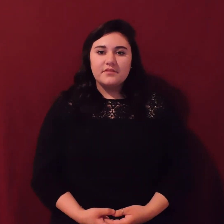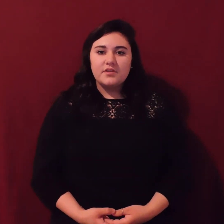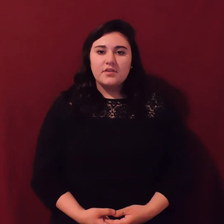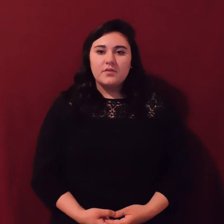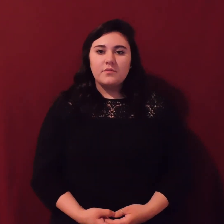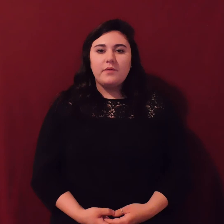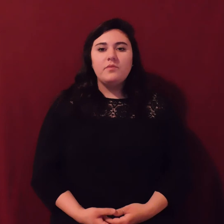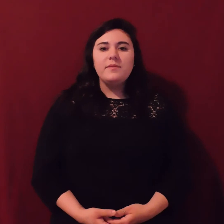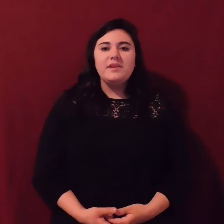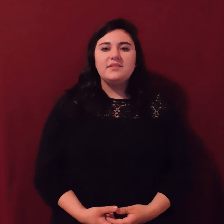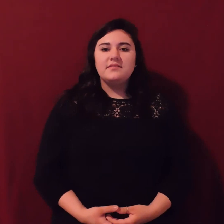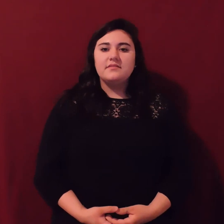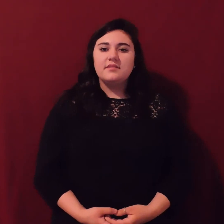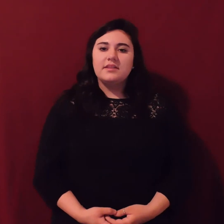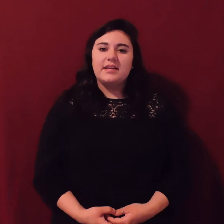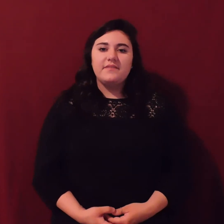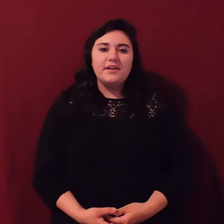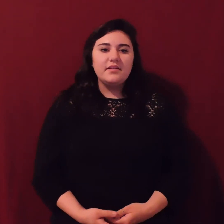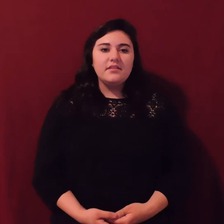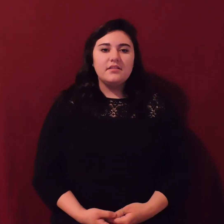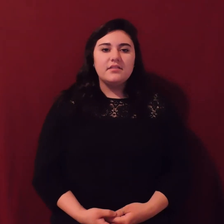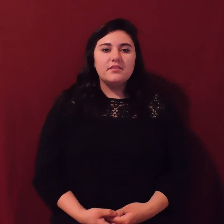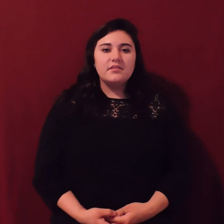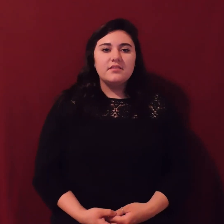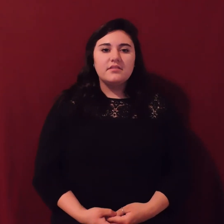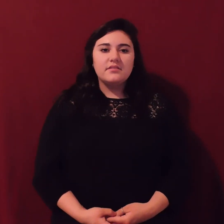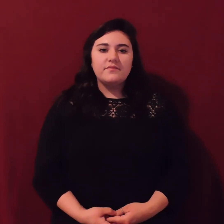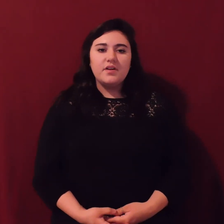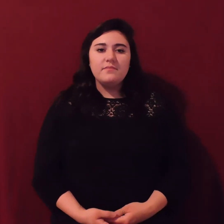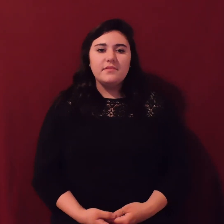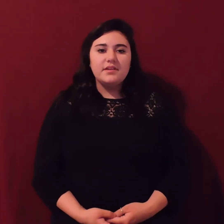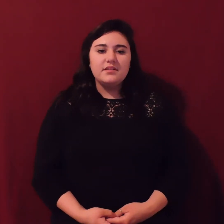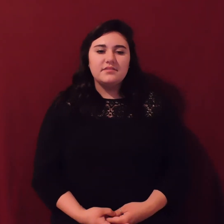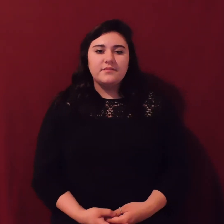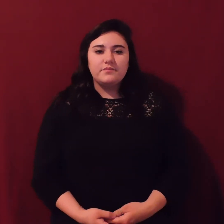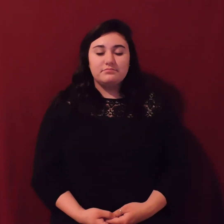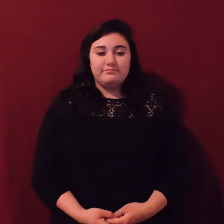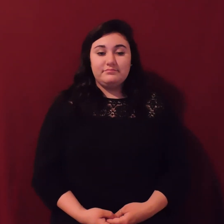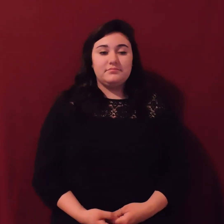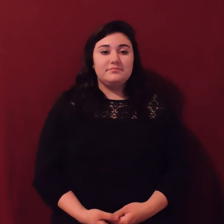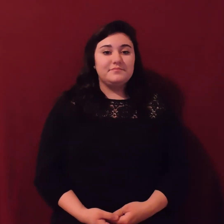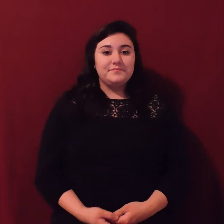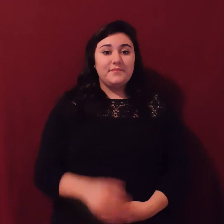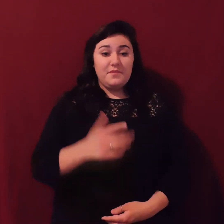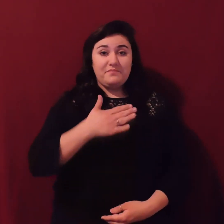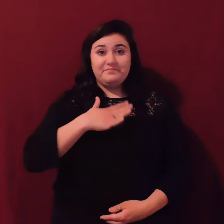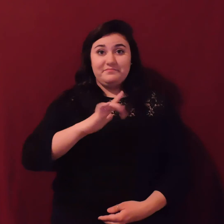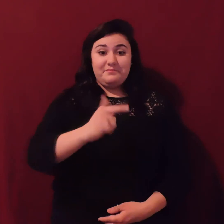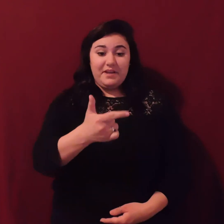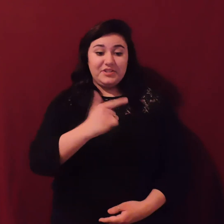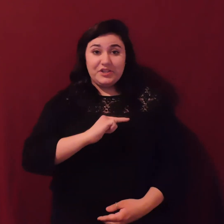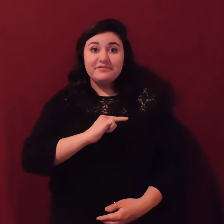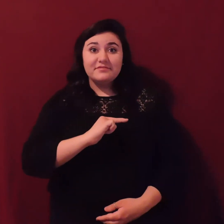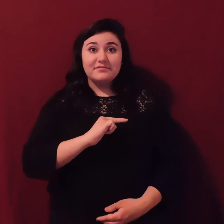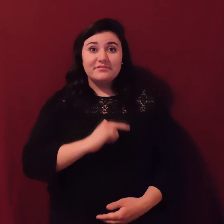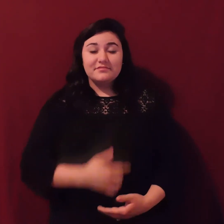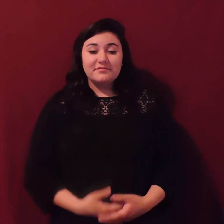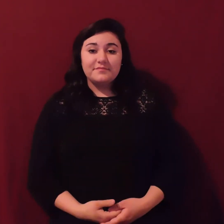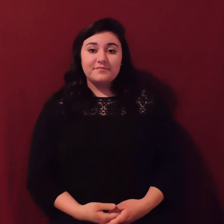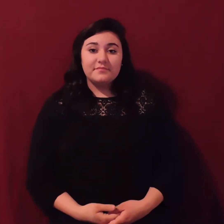where will we be leaving from? My turn? Okay. Okay, on the way to the Bahamas,